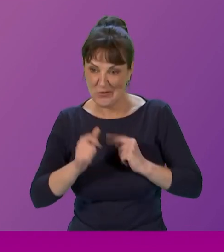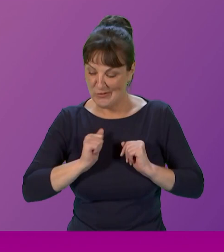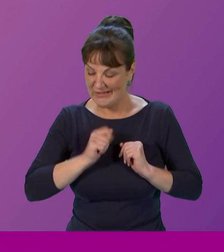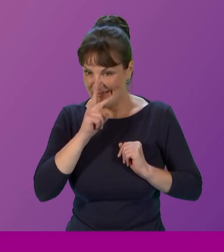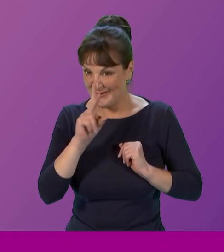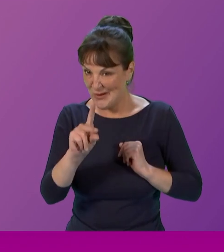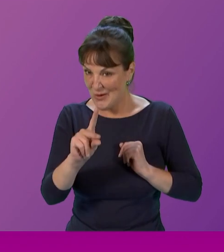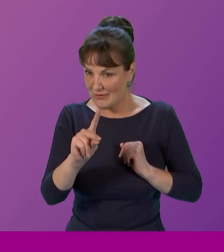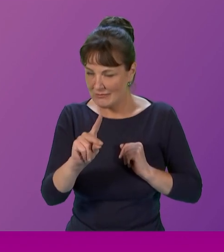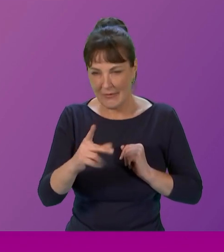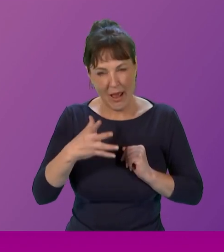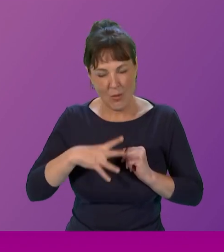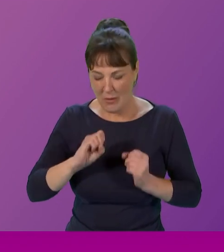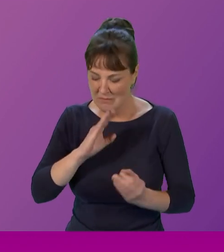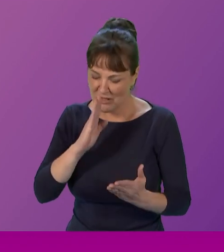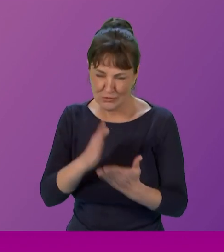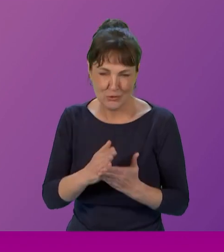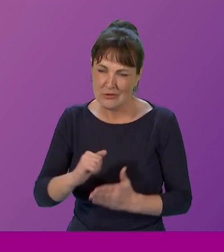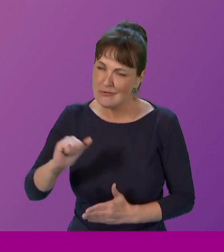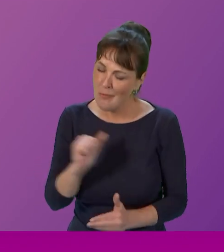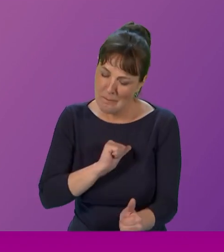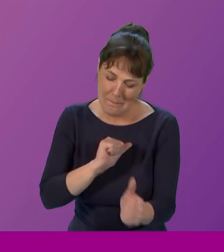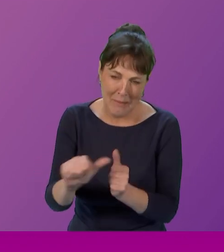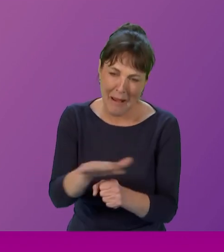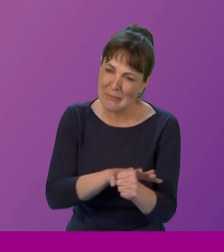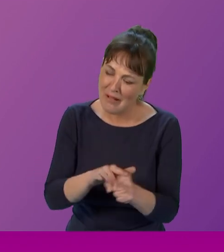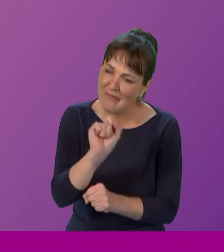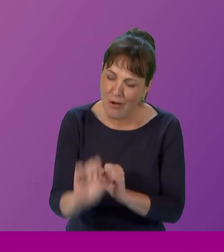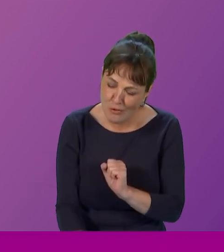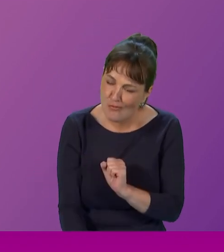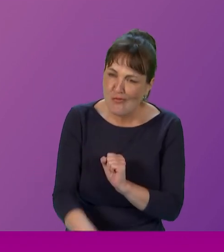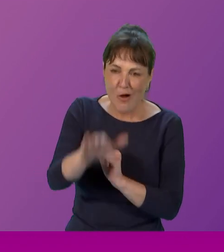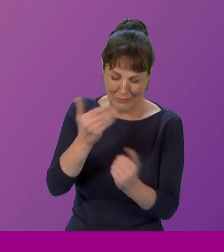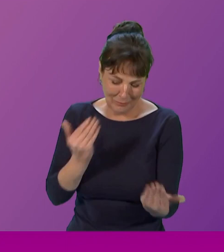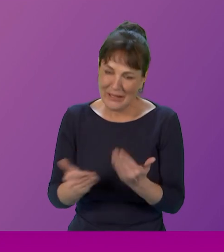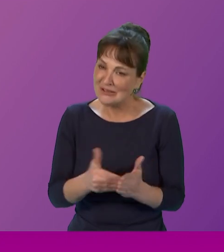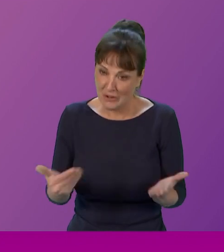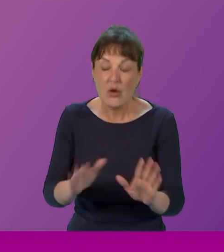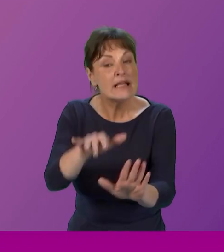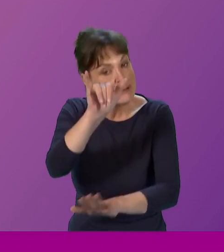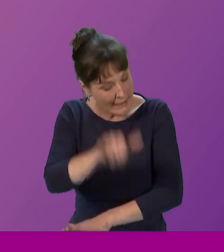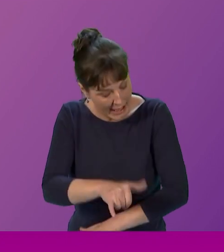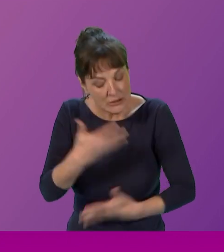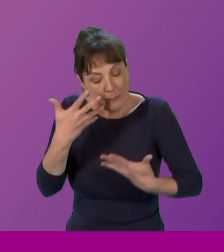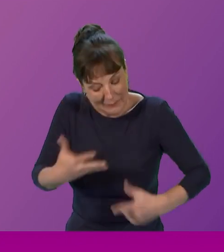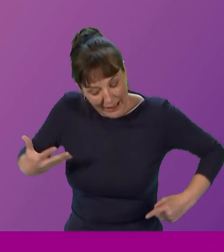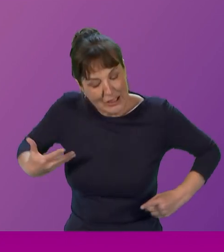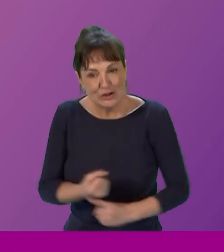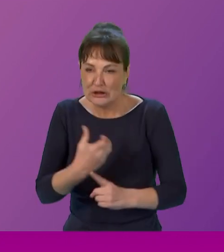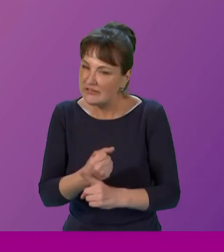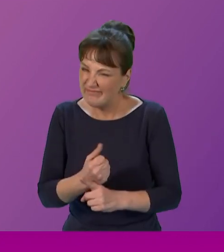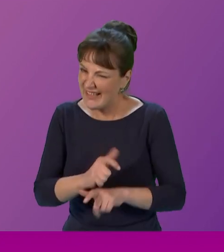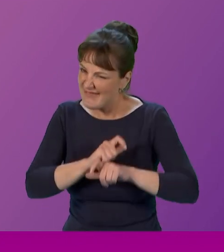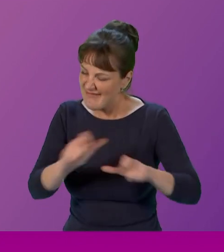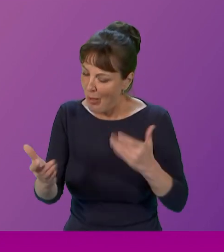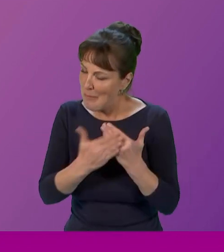Scotland's a far better place for her to grow up than what it is just now. We have made excellent progress, but I've got some way to go. So I'm hopeful, um,